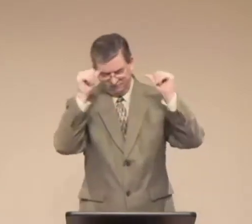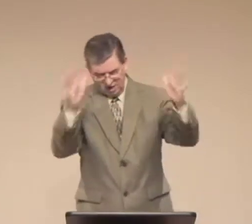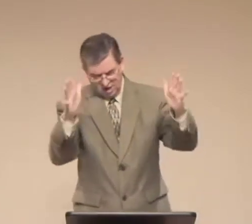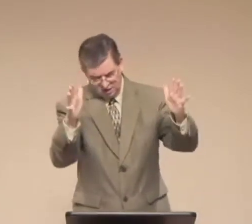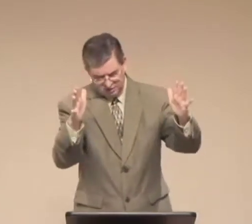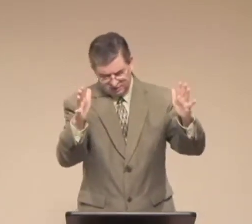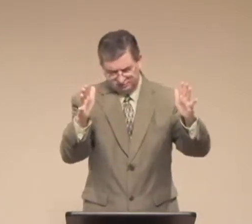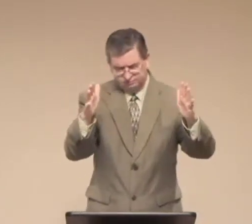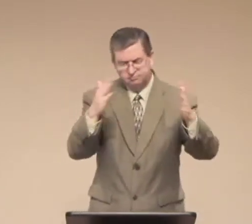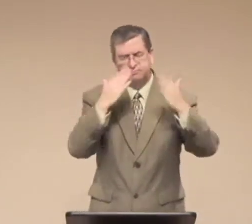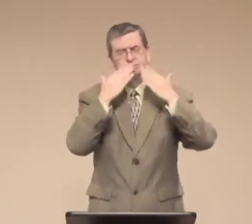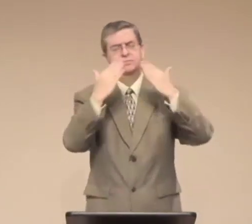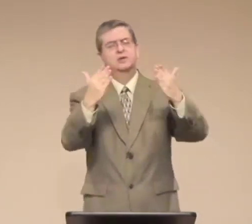Let's open it, please.